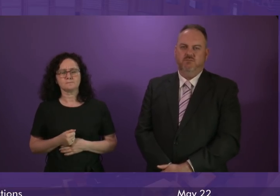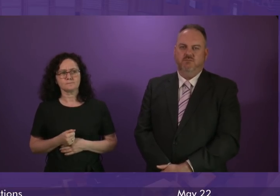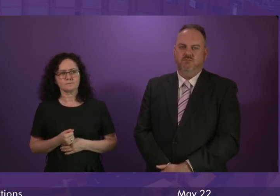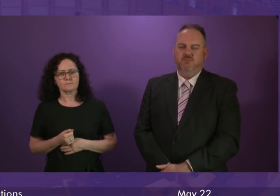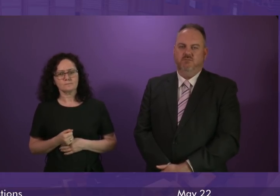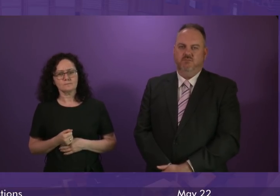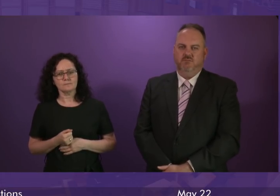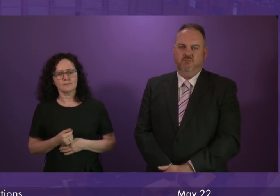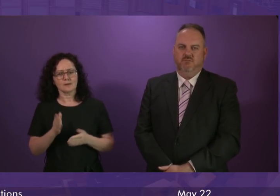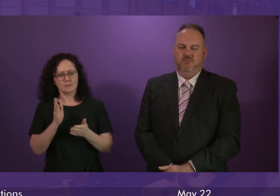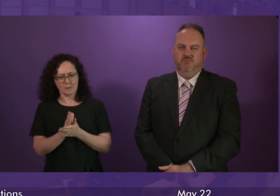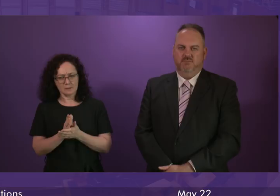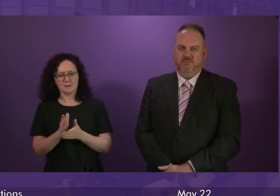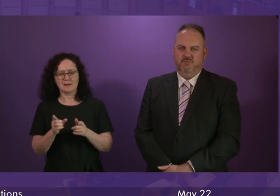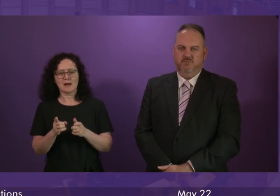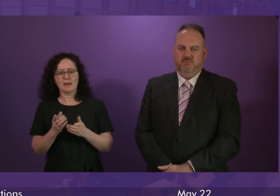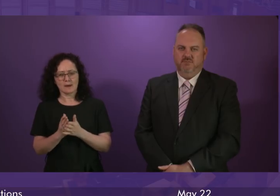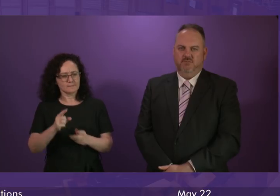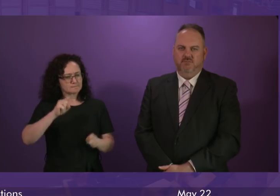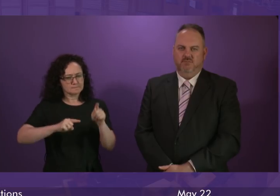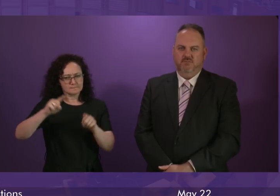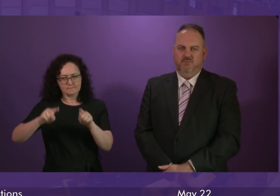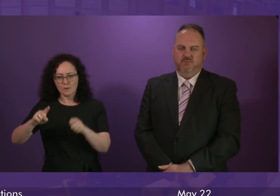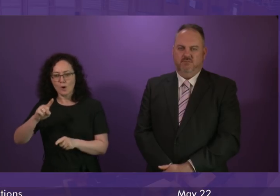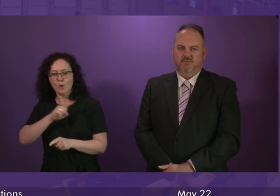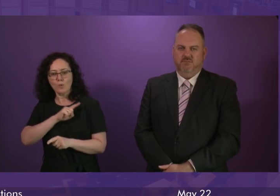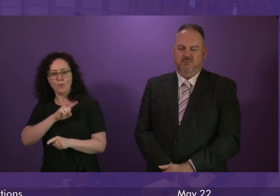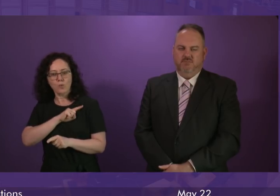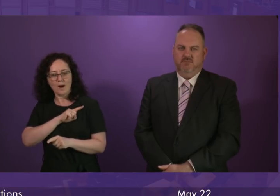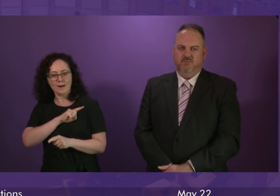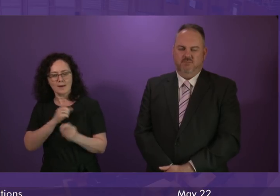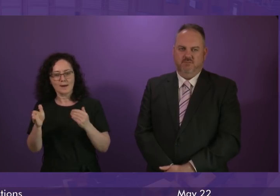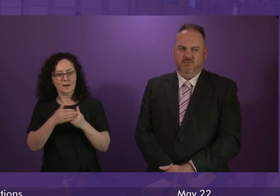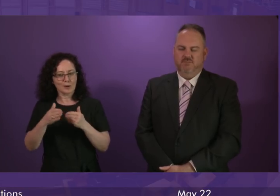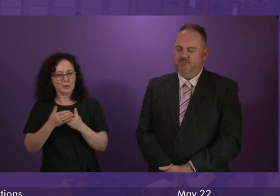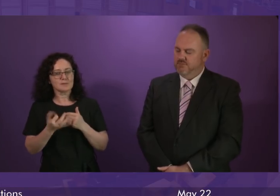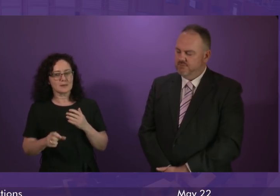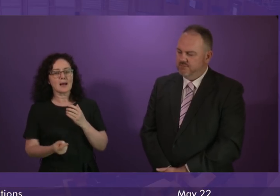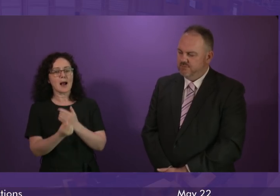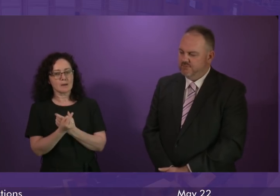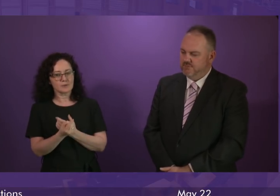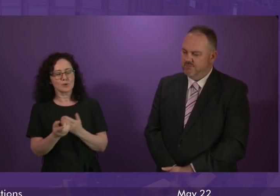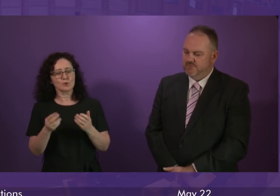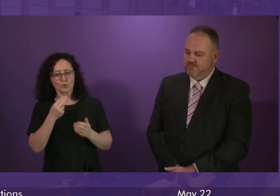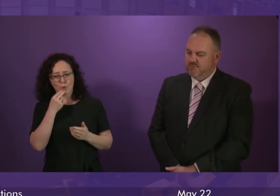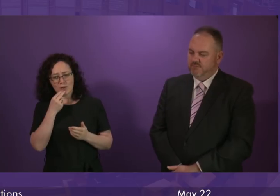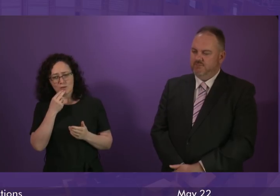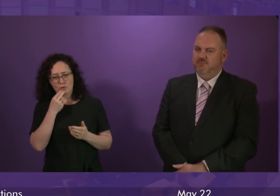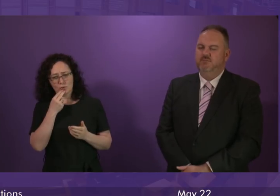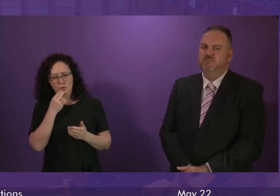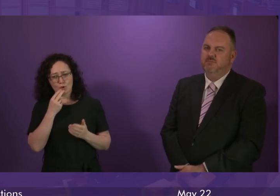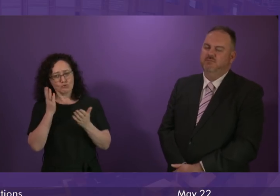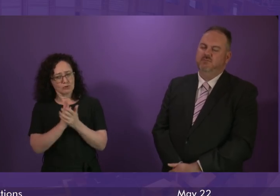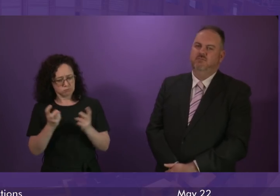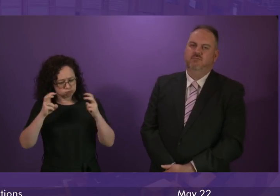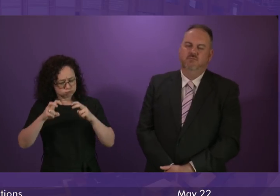out, there are a whole multitude of reasons behind the closures, and it's important that we address that in its widest sense. So where there are responsibilities of